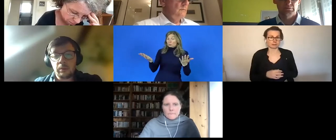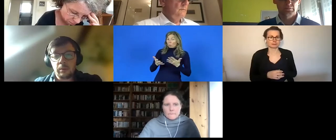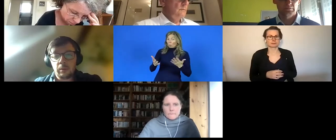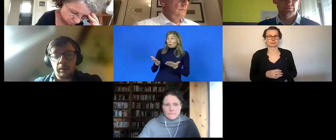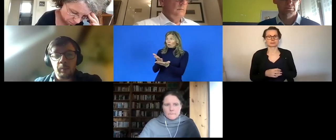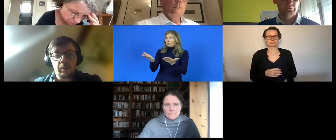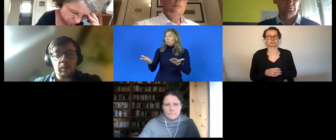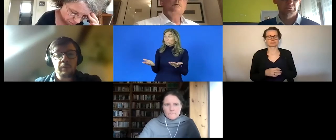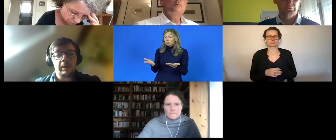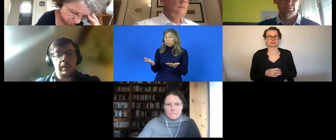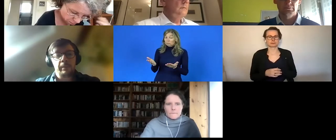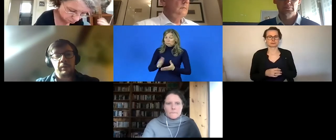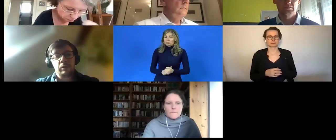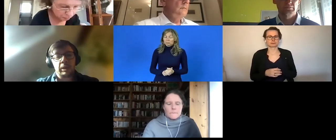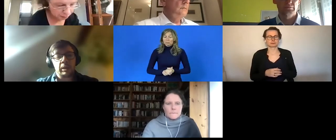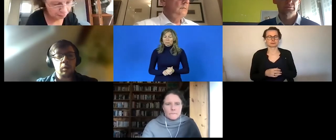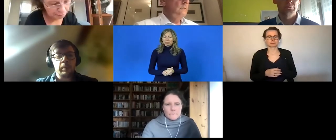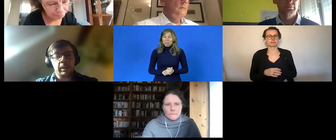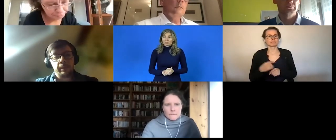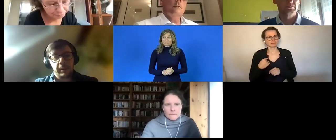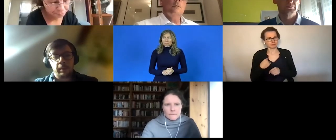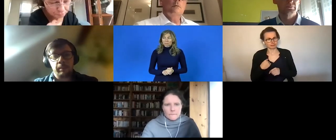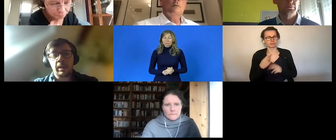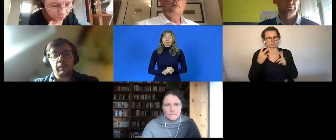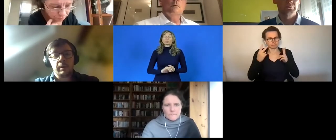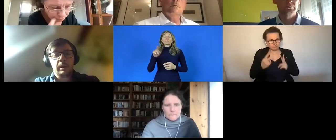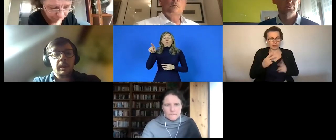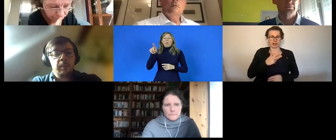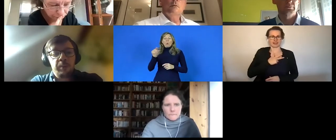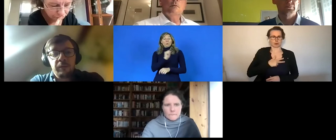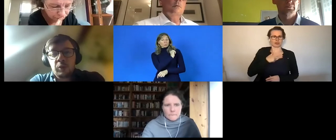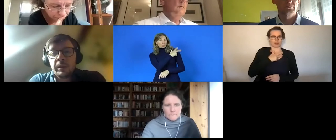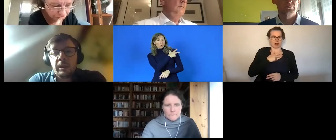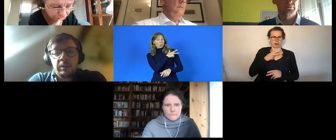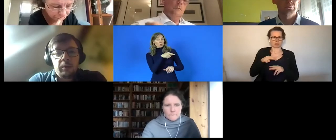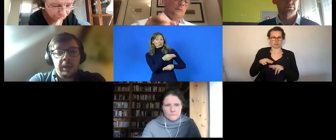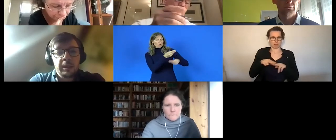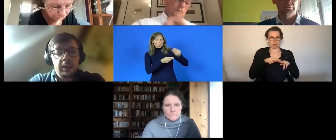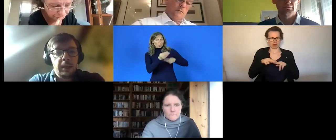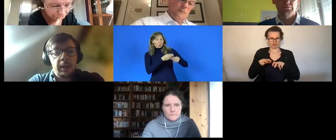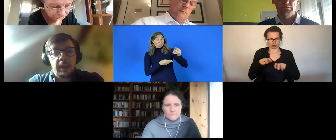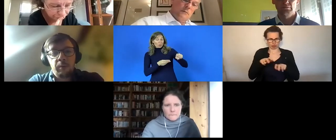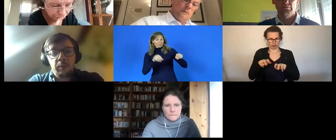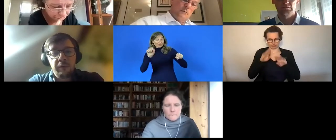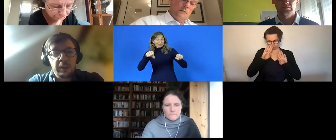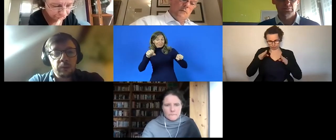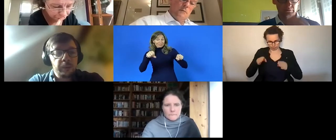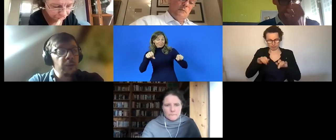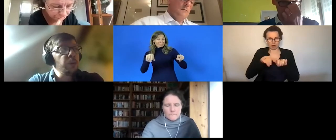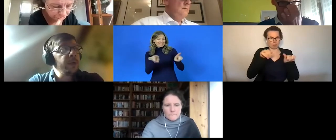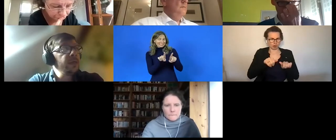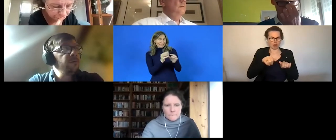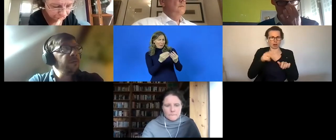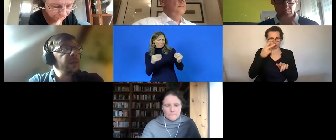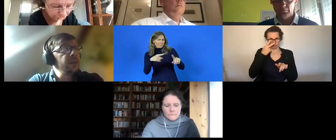on on the model of the of the social economy that many of the previous speakers already uh referred to